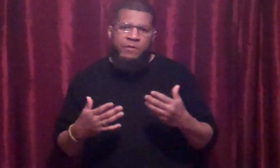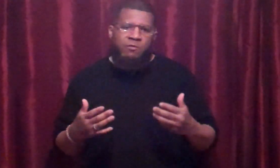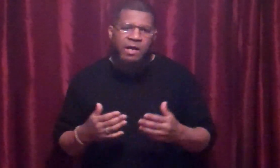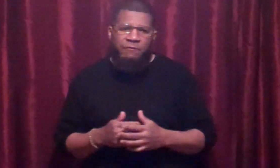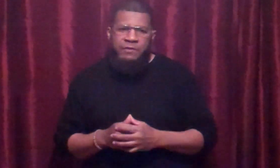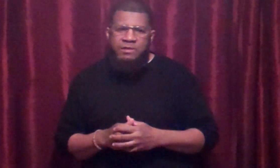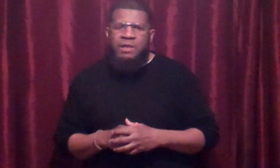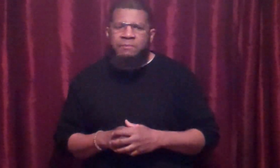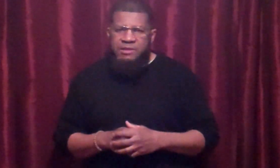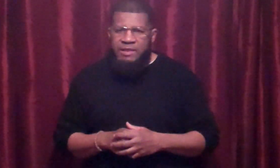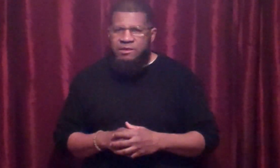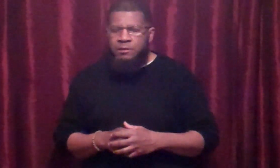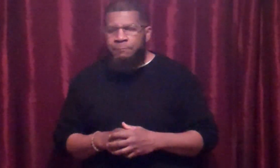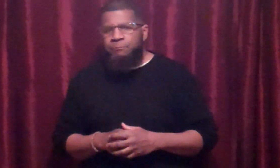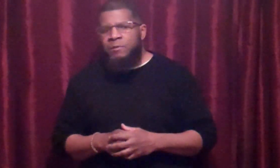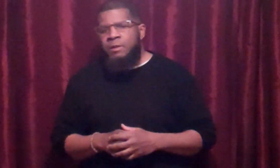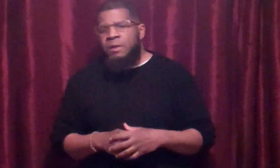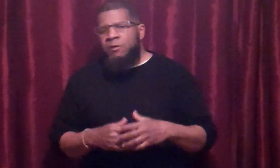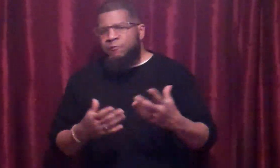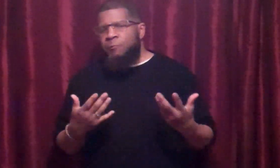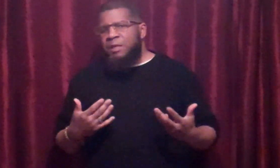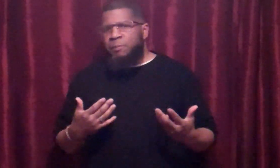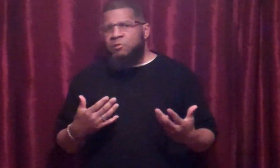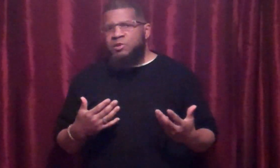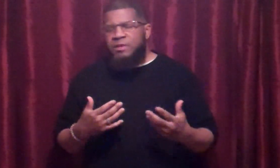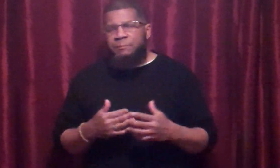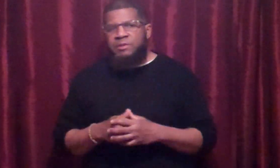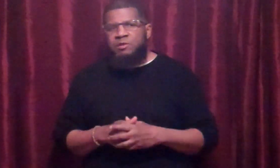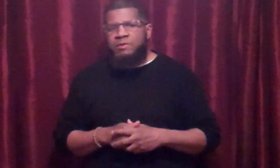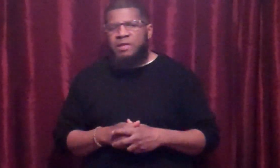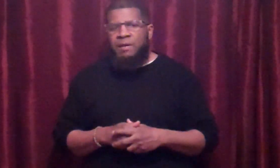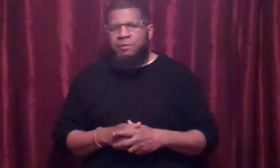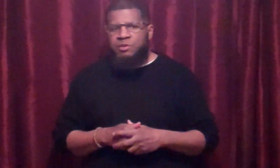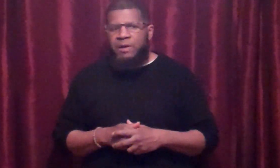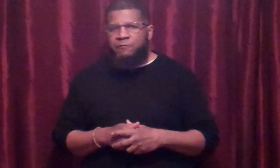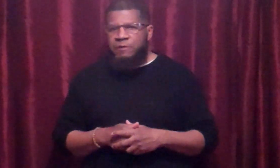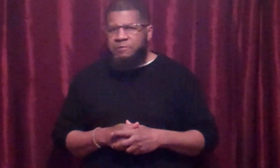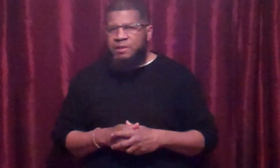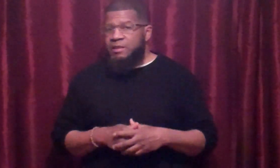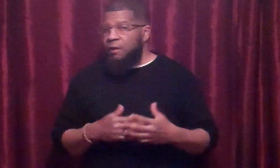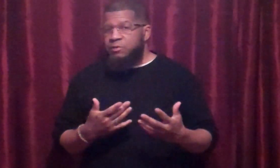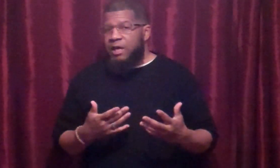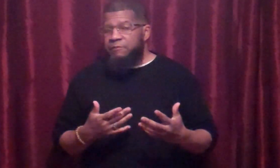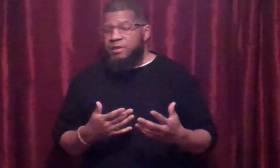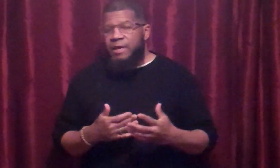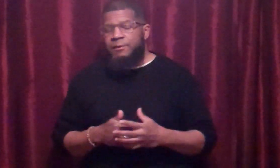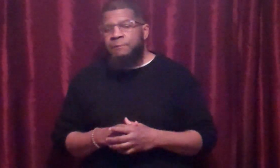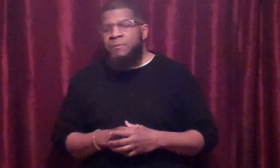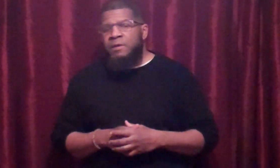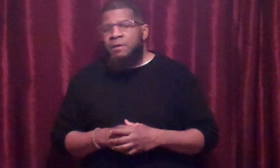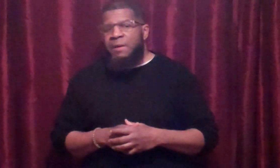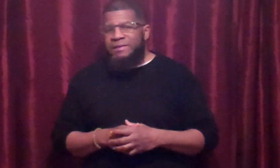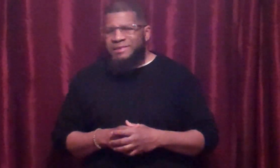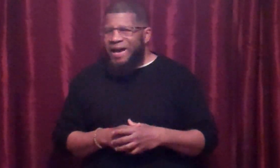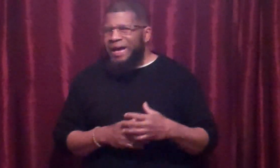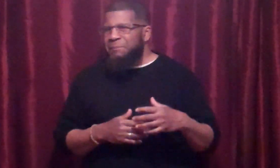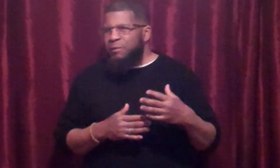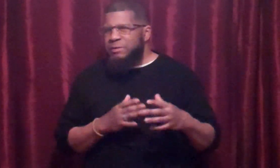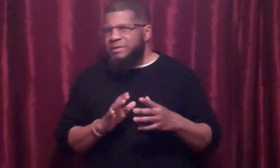feel confident testing them. For me personally, up until the time I was about 15, I was average height. By the time I was